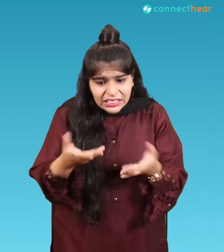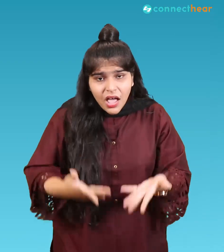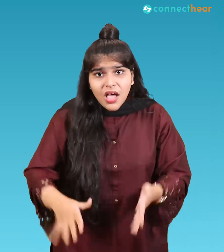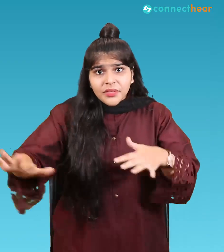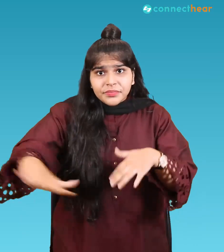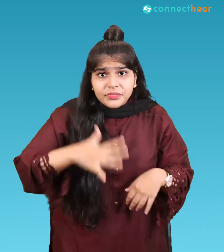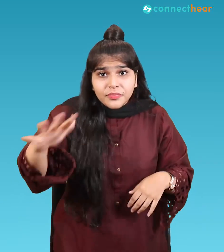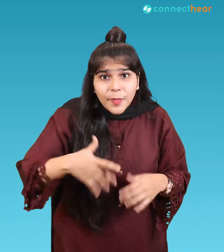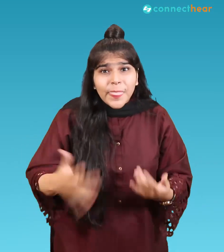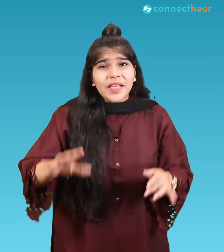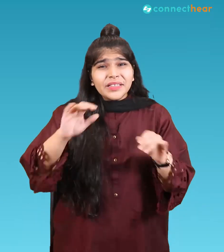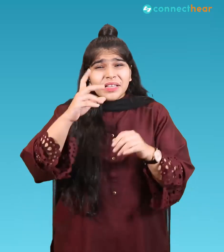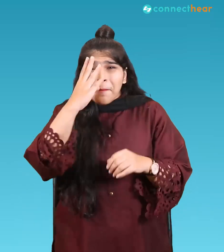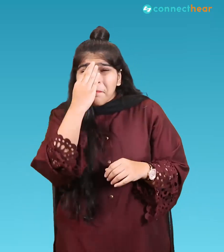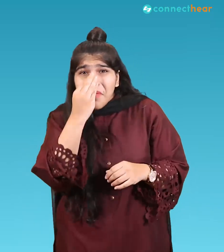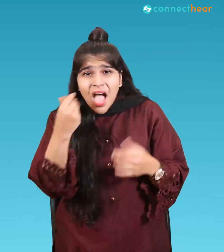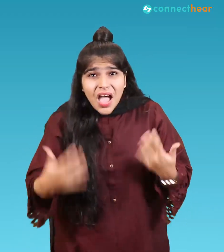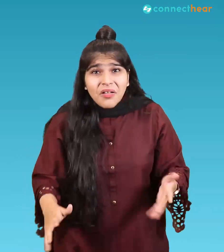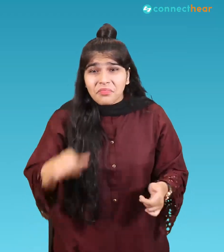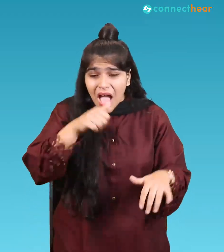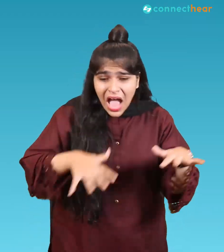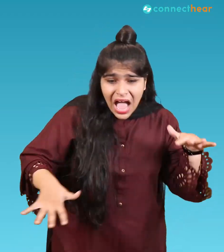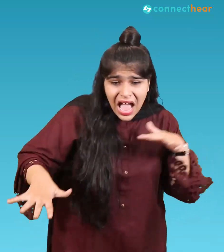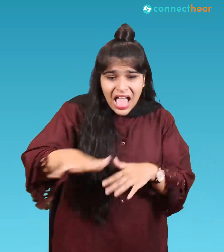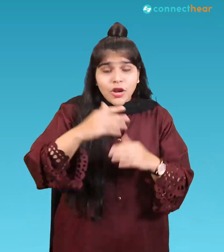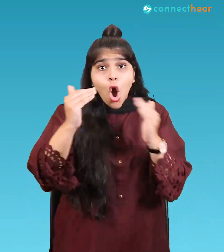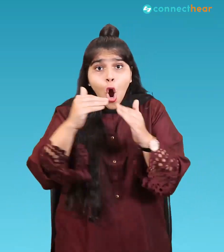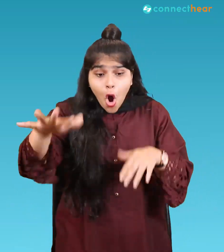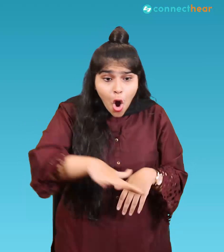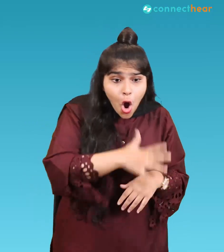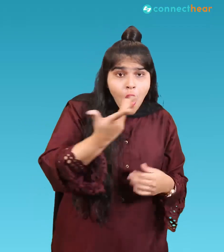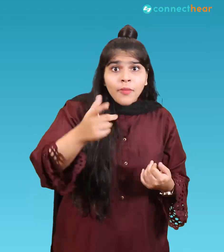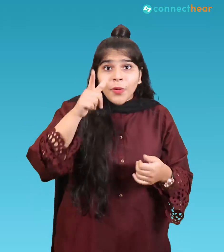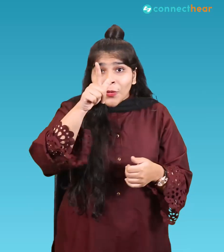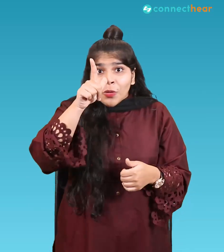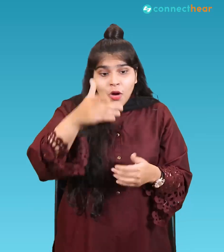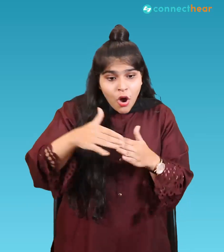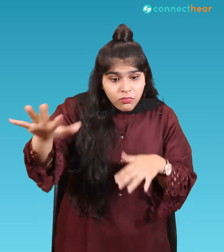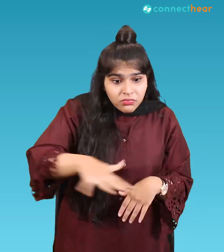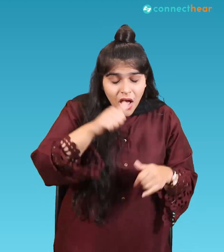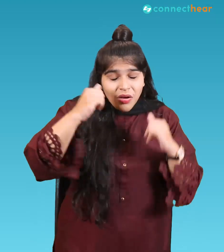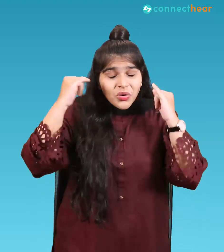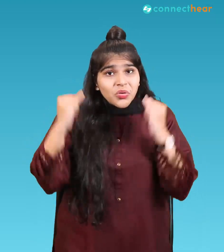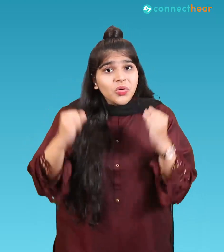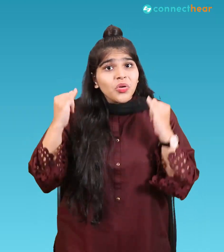ruined and there was water in the living rooms in bedrooms and so so much rubbish and garbage